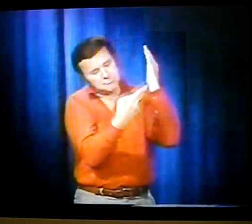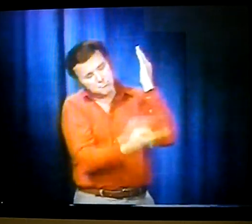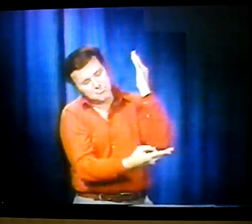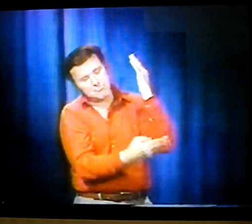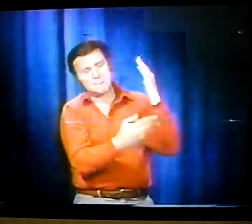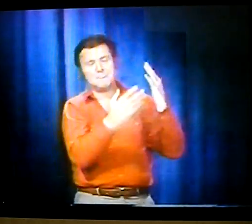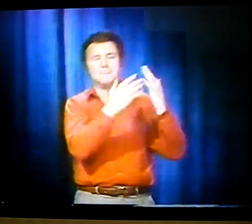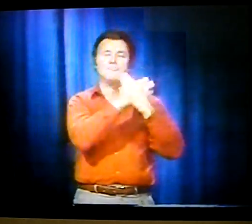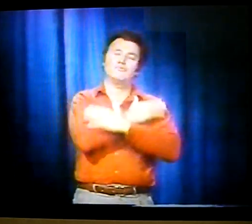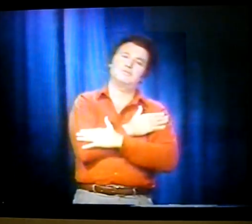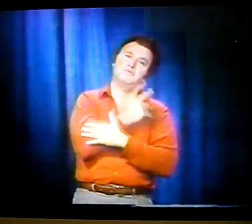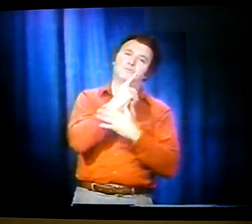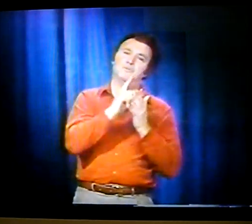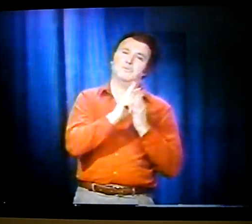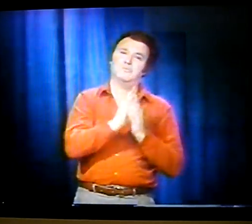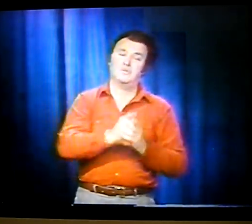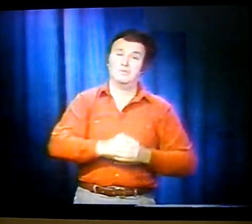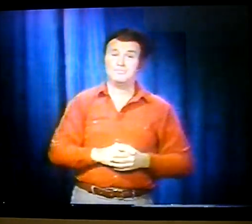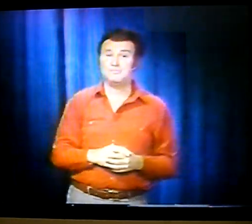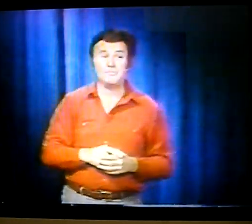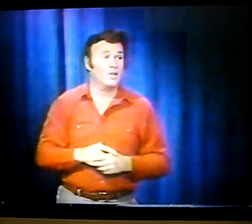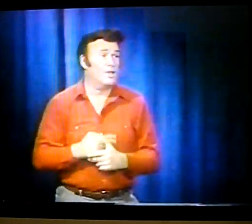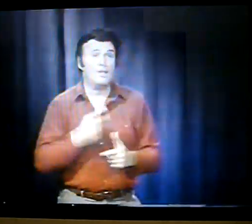a brief nap under the tree and rest for about an hour.